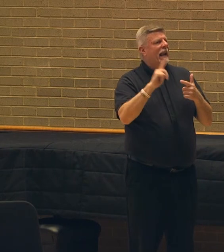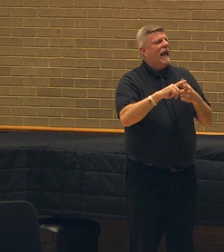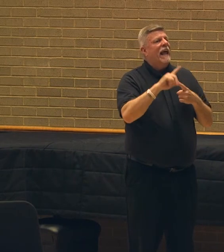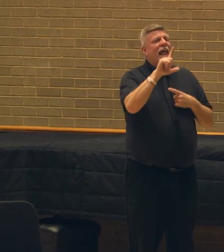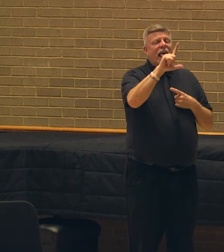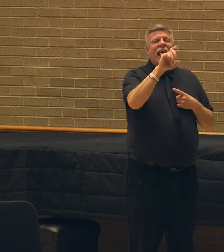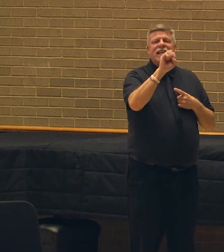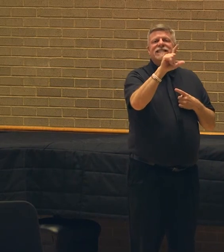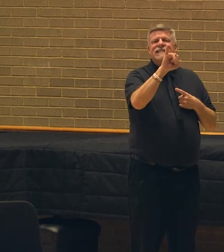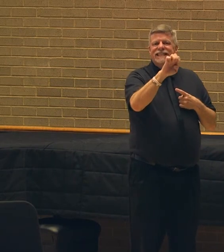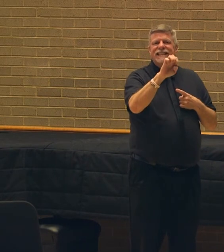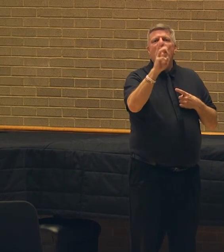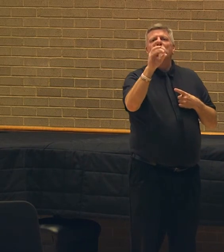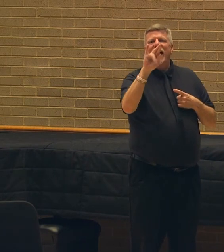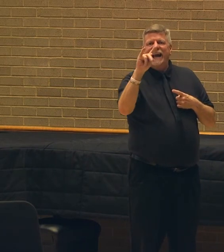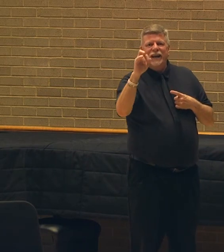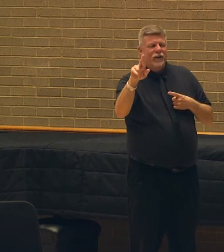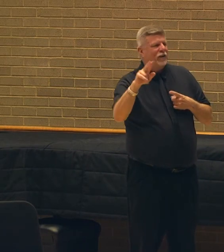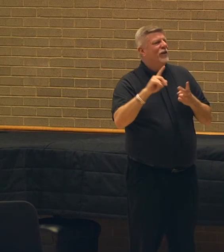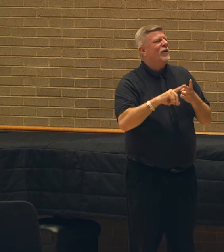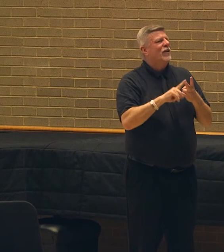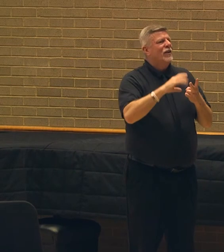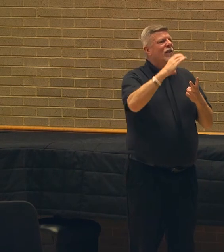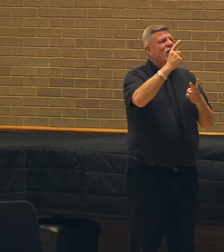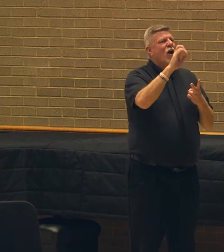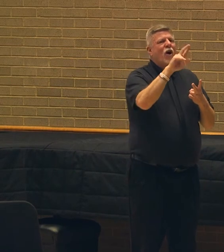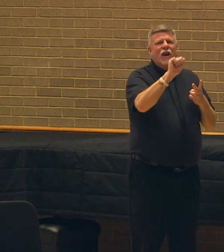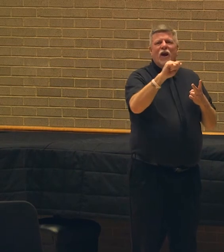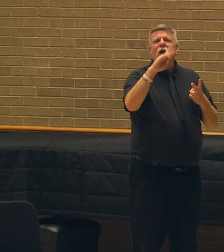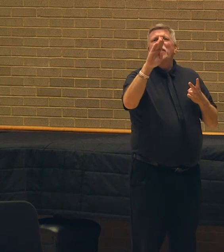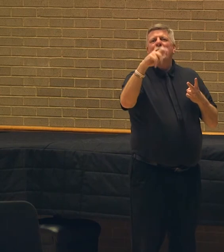Elsie Ryder, Carla Perlow,